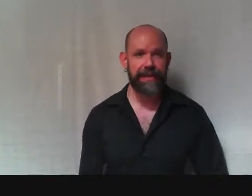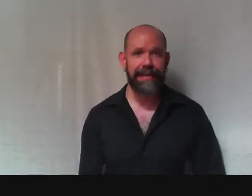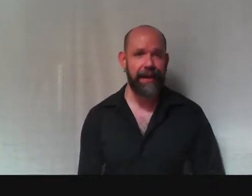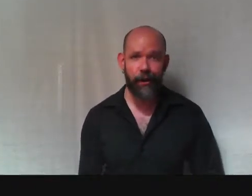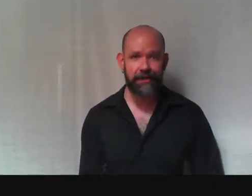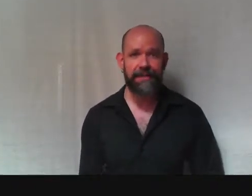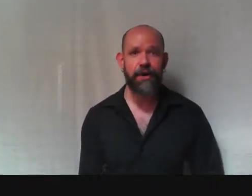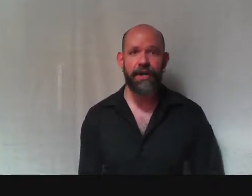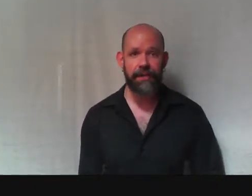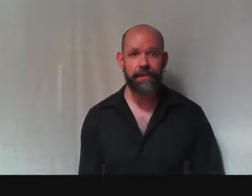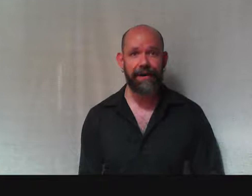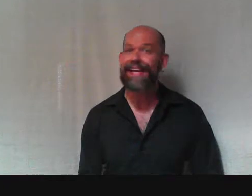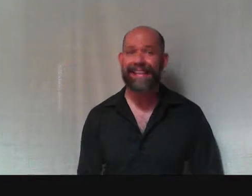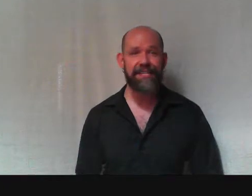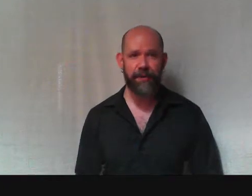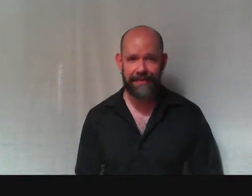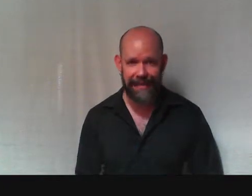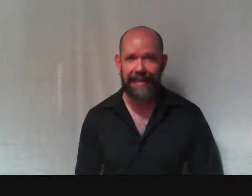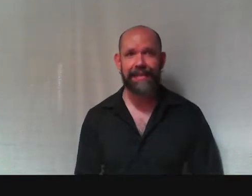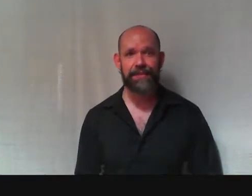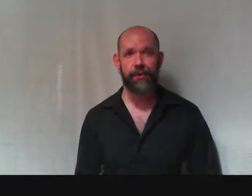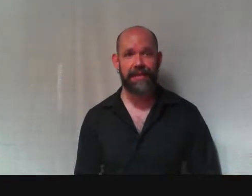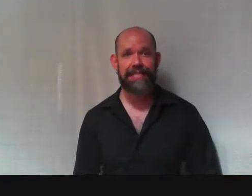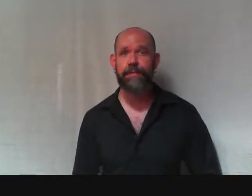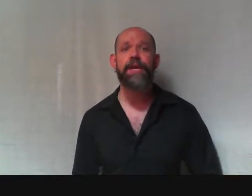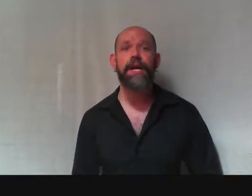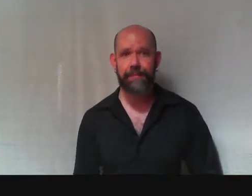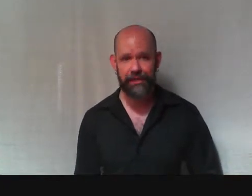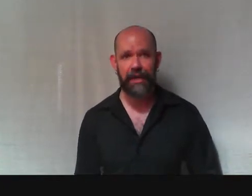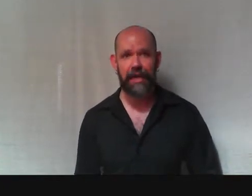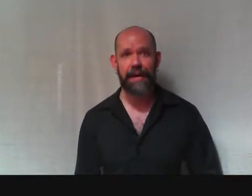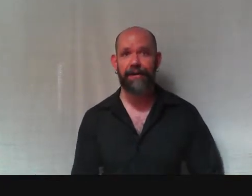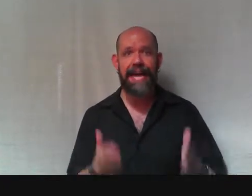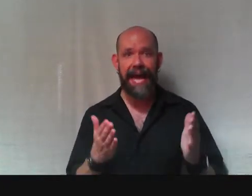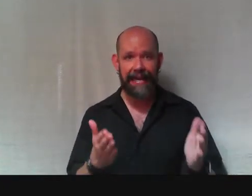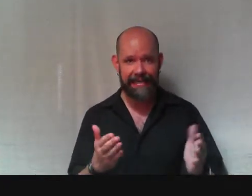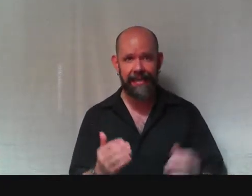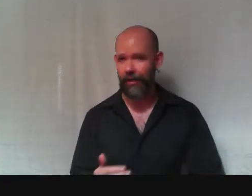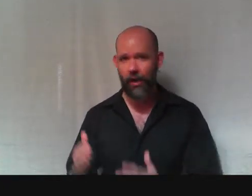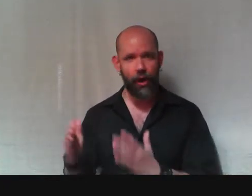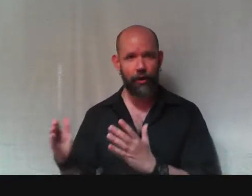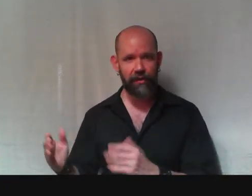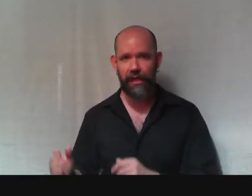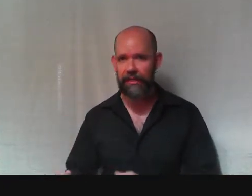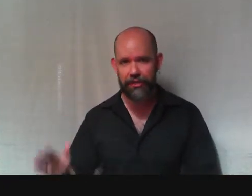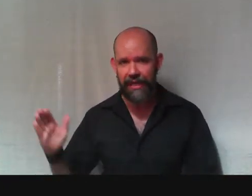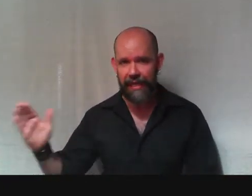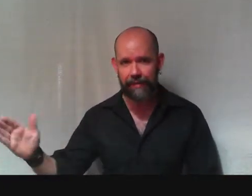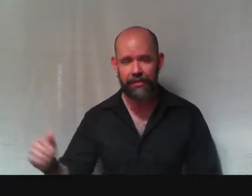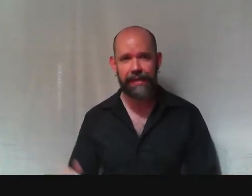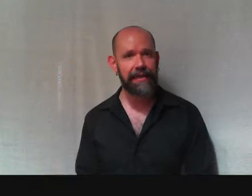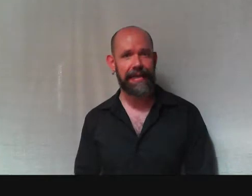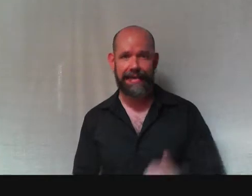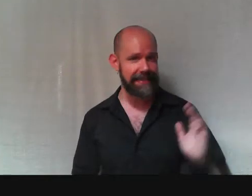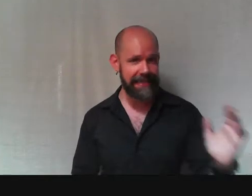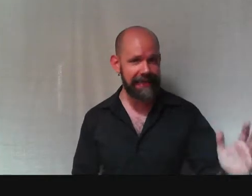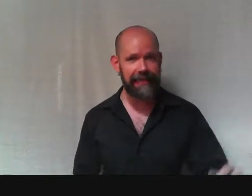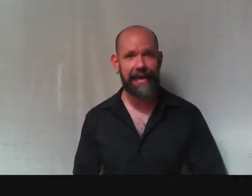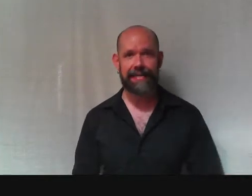that I ought to be talking to you about. These are exactly the sort of things that we ought to be talking about at dinner, over lunch, in between class, in class,